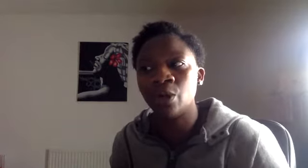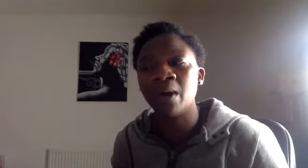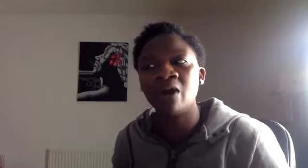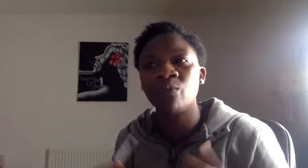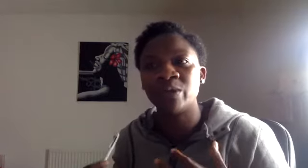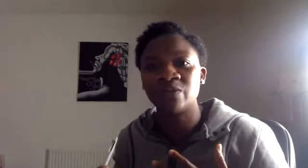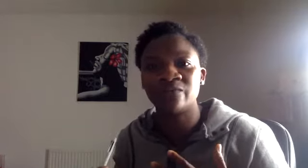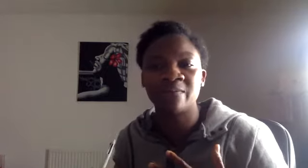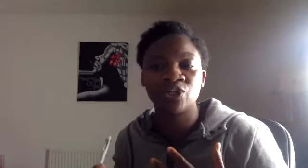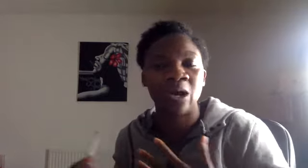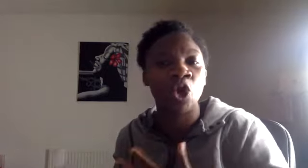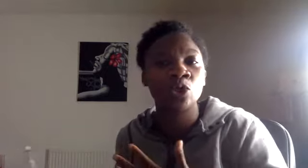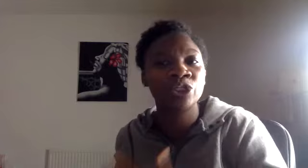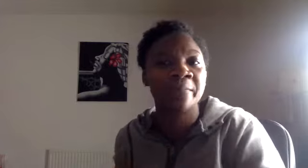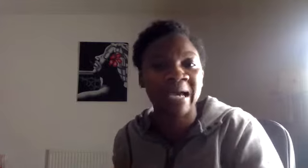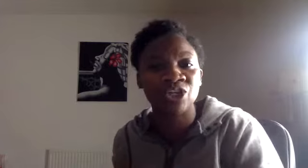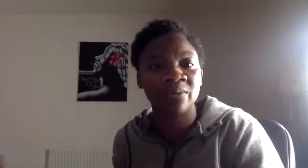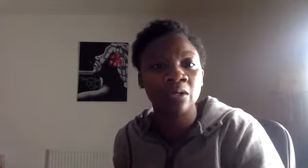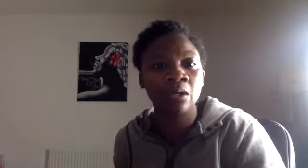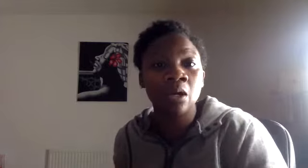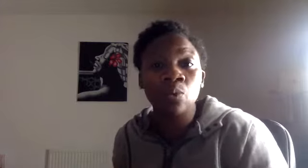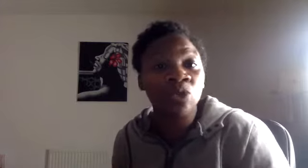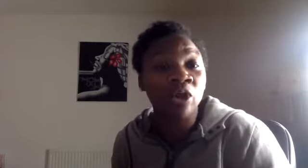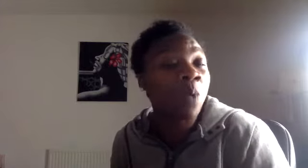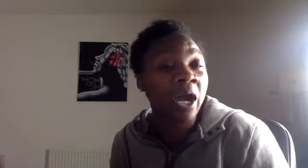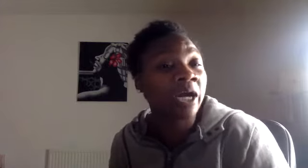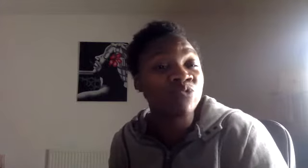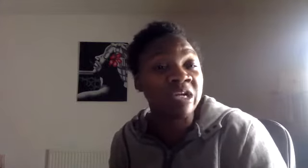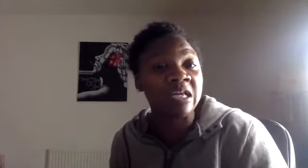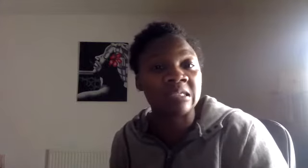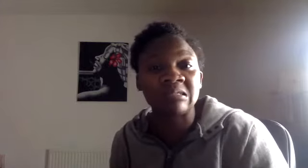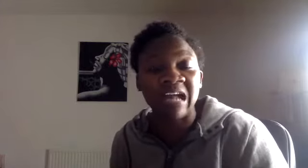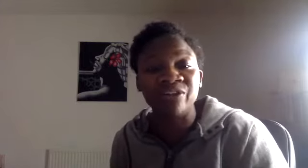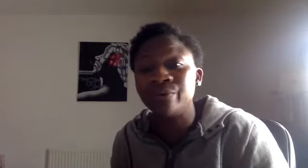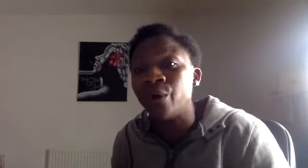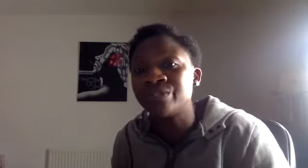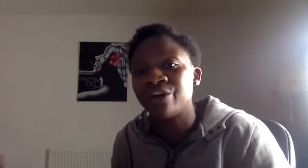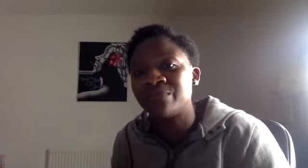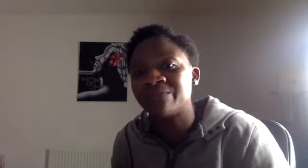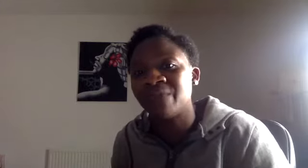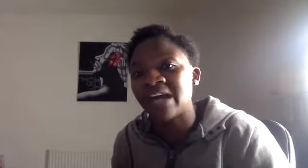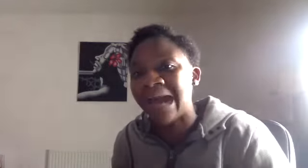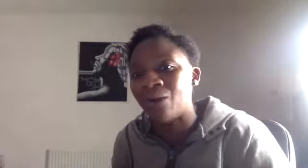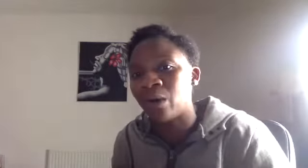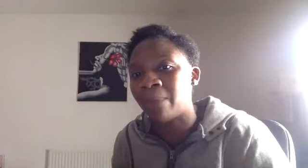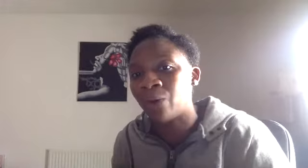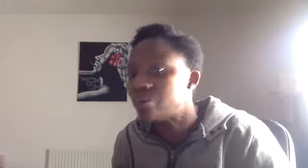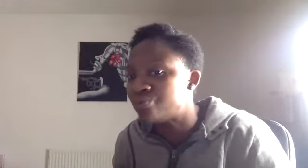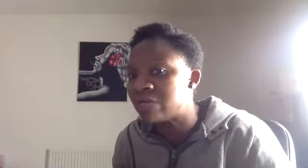a part of what we do is very much about long-term management. Well, the only way I can really sustain you long-term is to find out about who you really